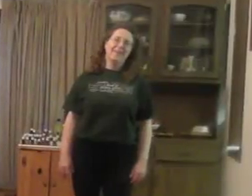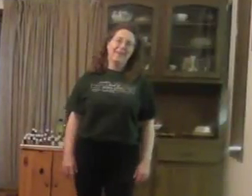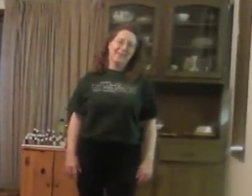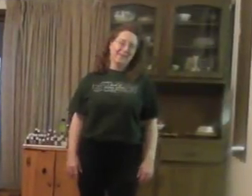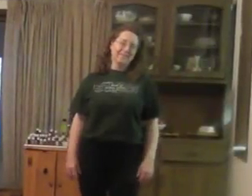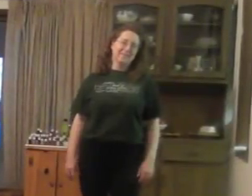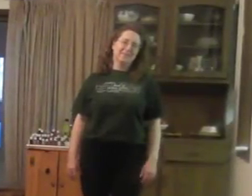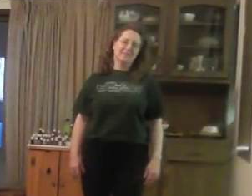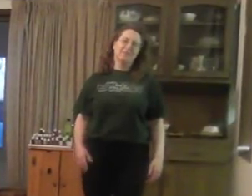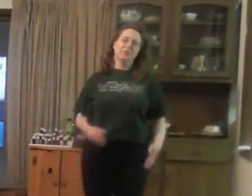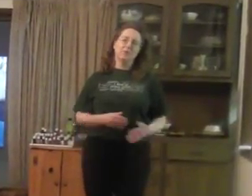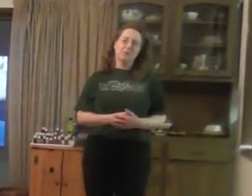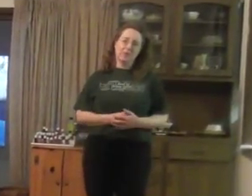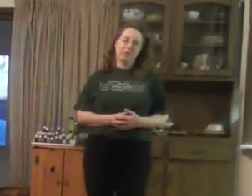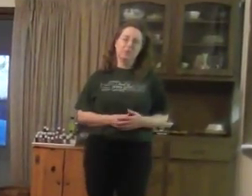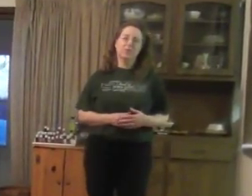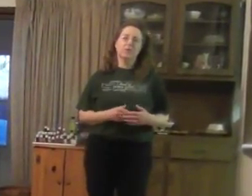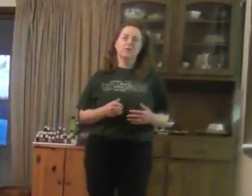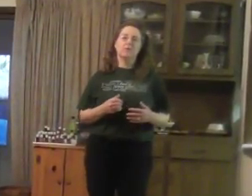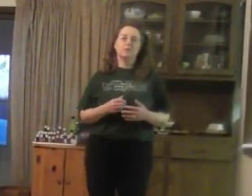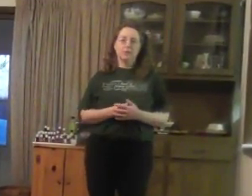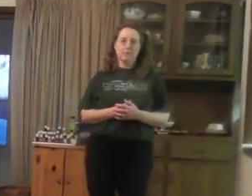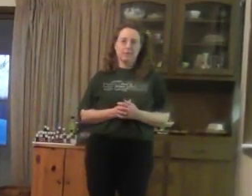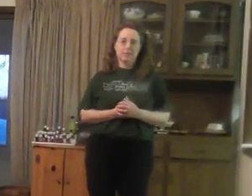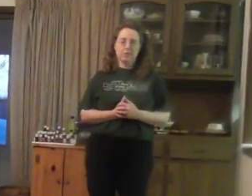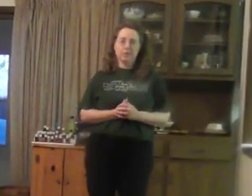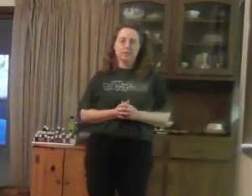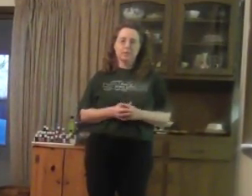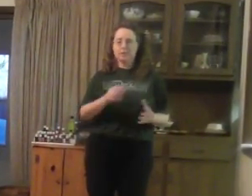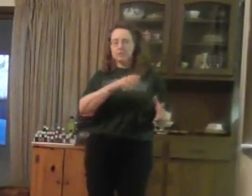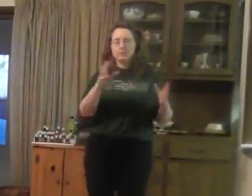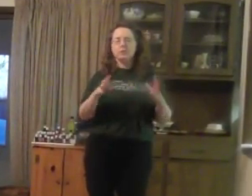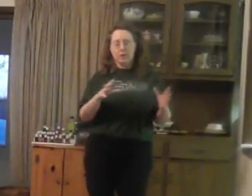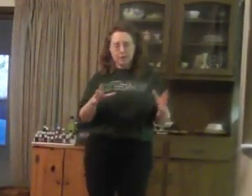Hi guys, this is the first video for the dream sequence, the dream song.